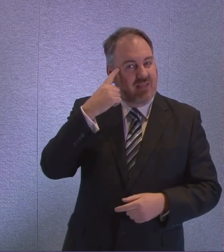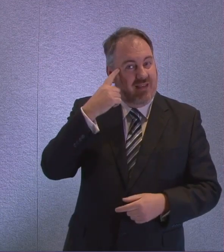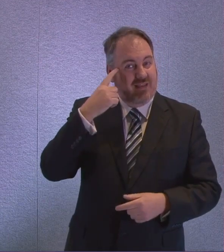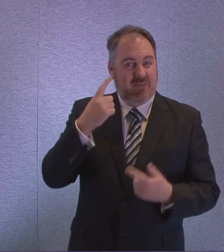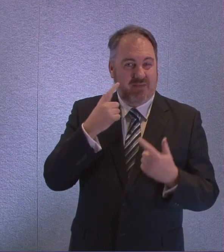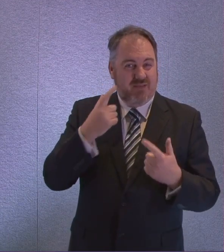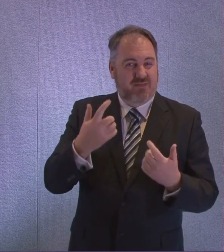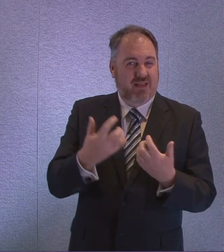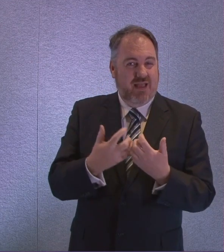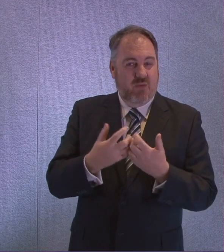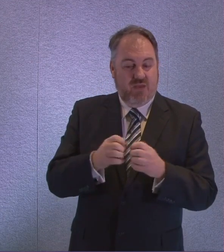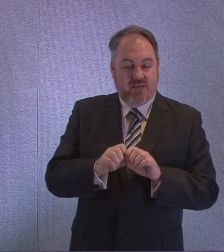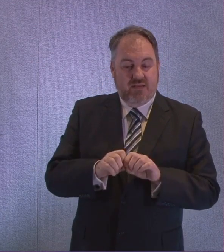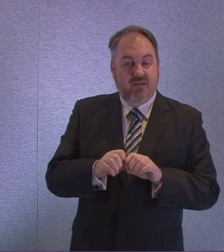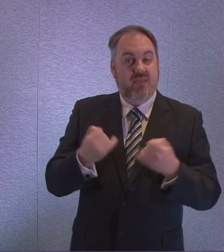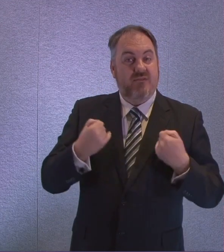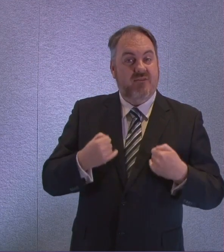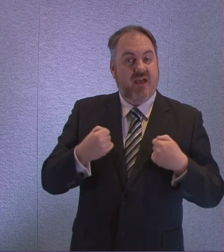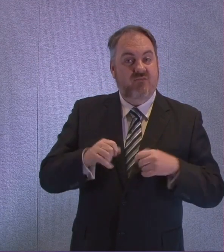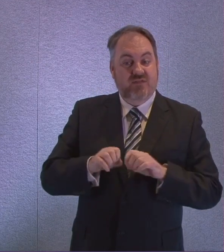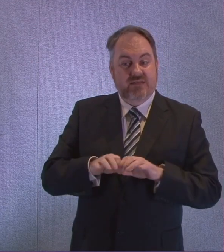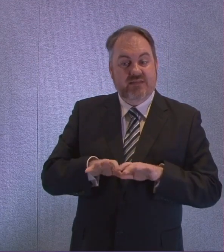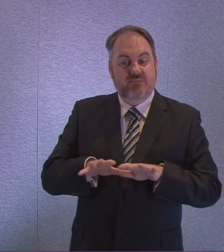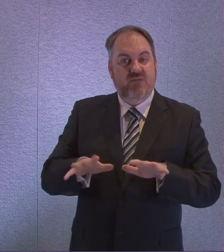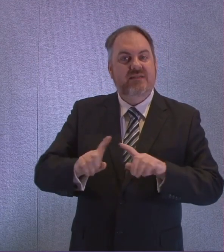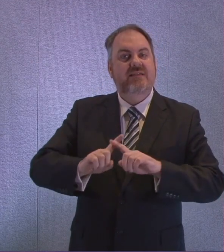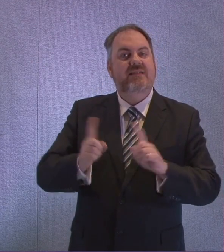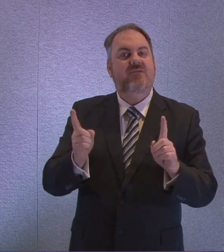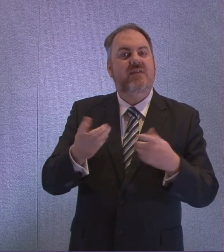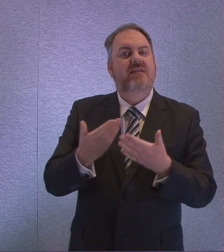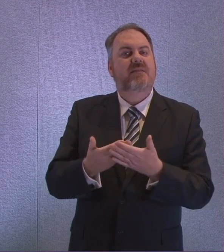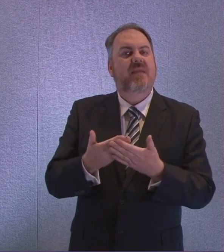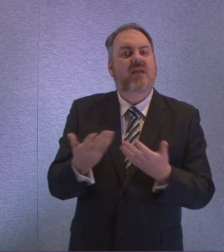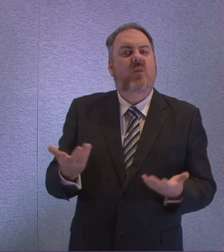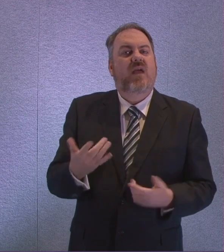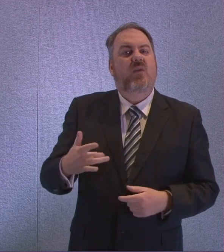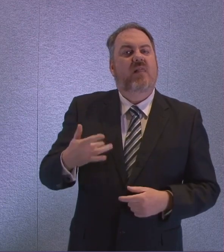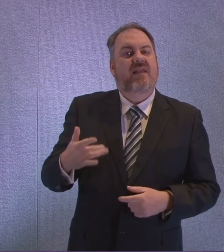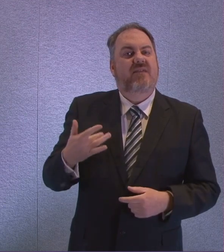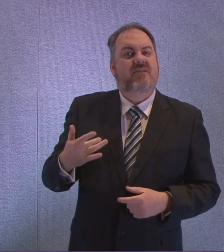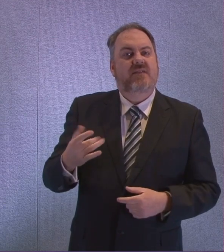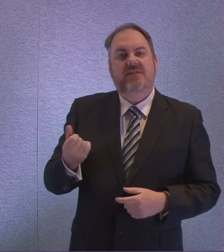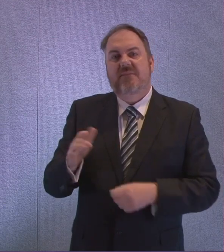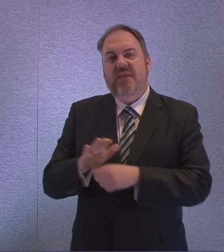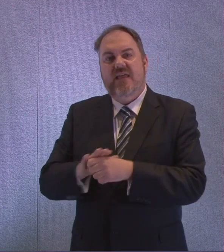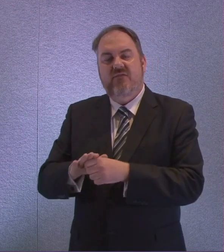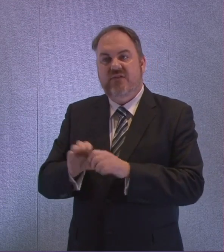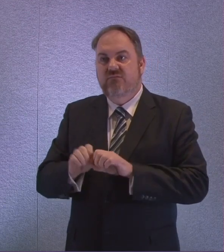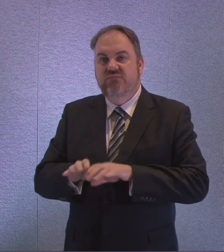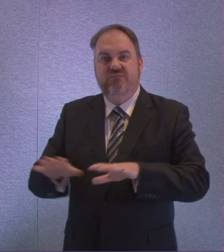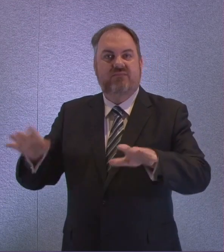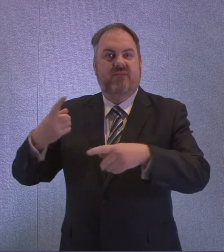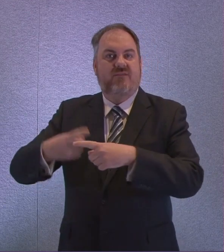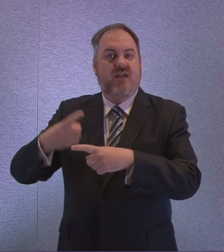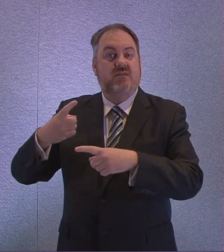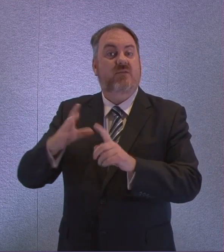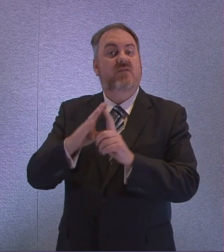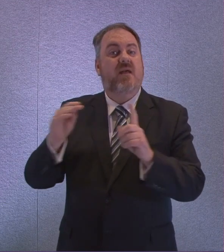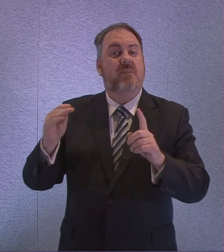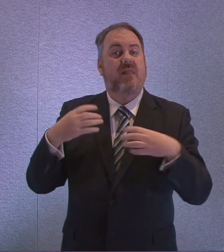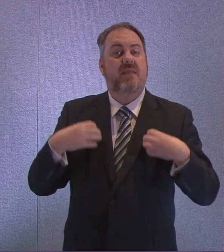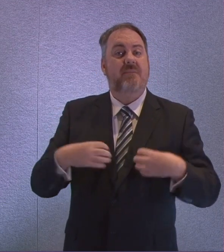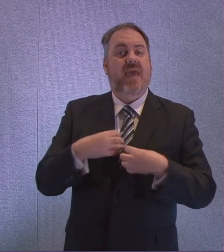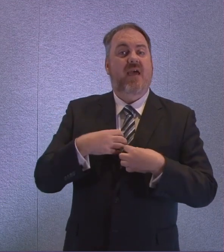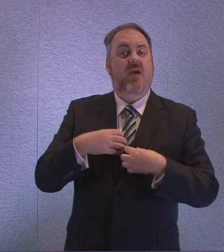in the different nations and regions. I had a call this morning with the other first ministers and the mayor of London, where we were discussing